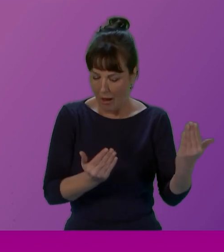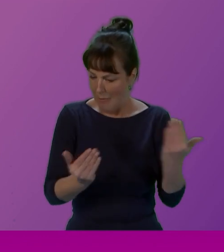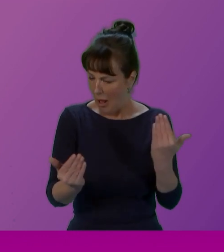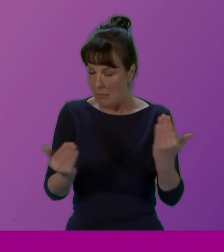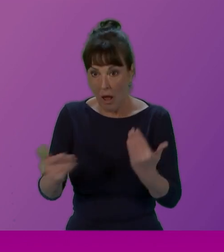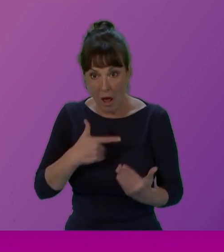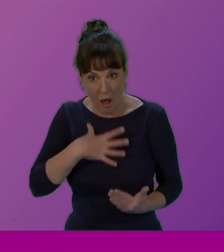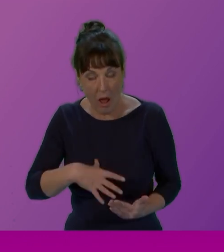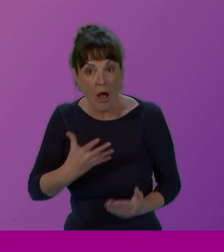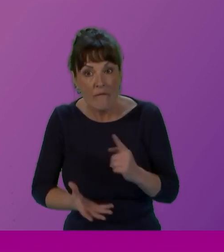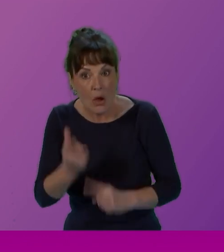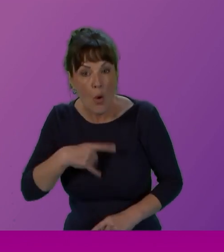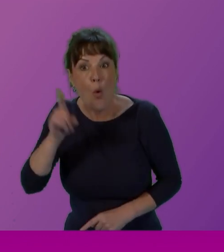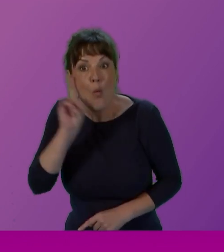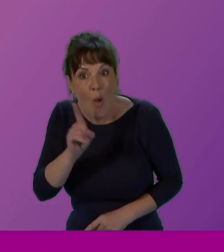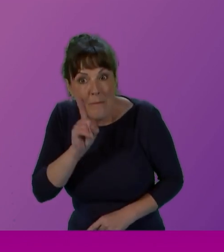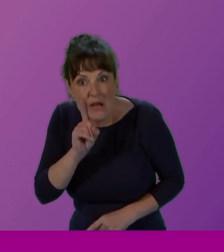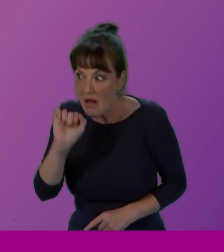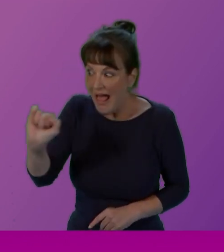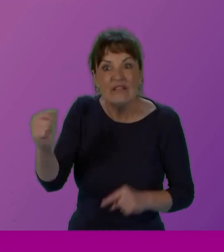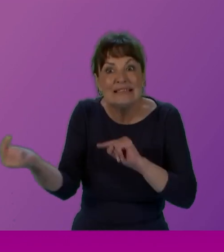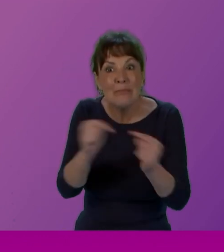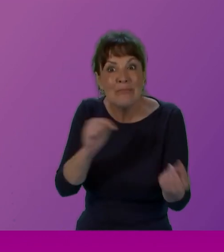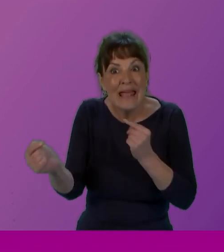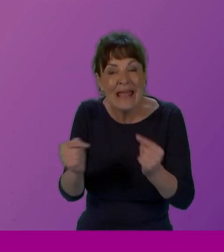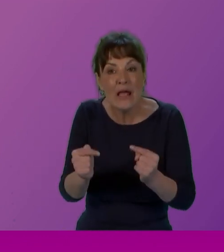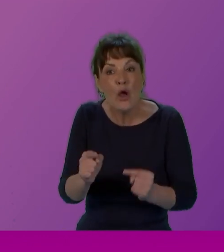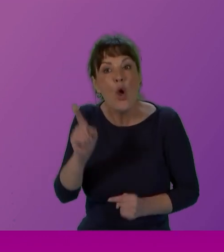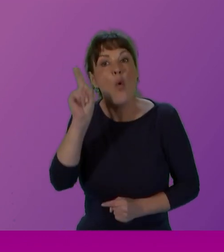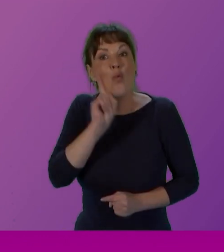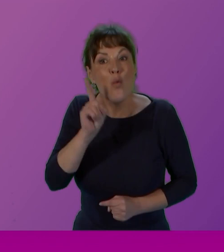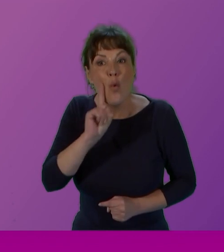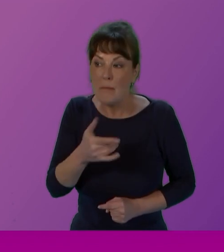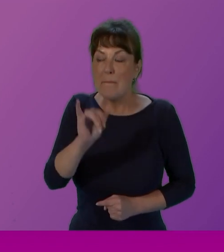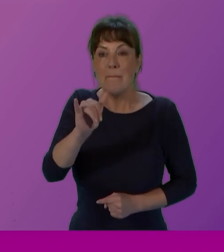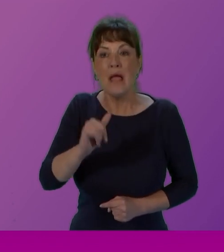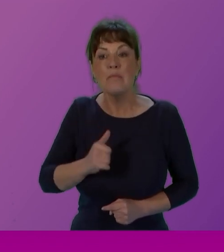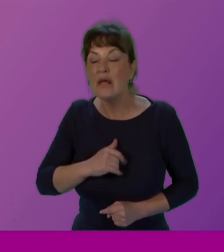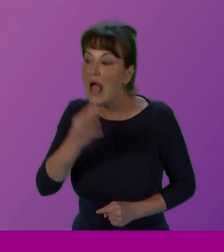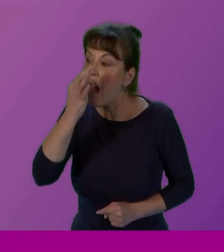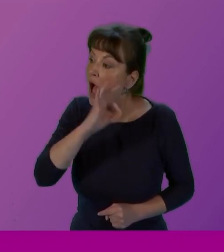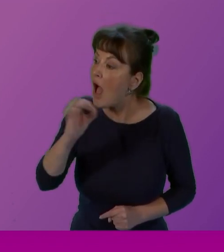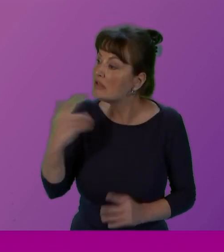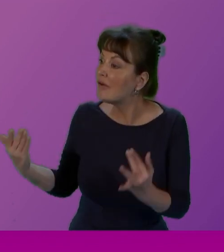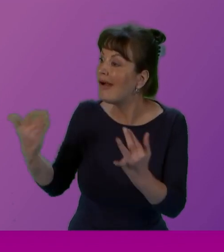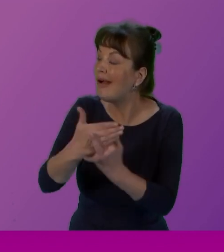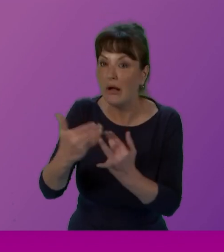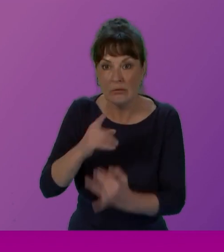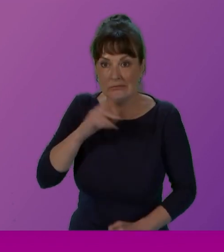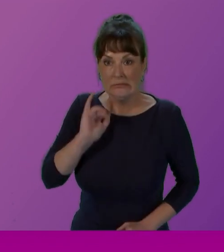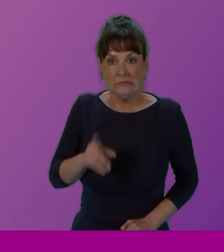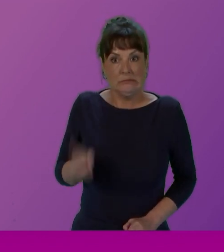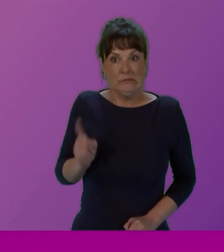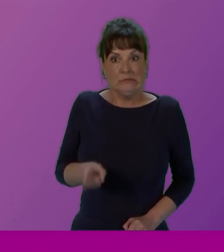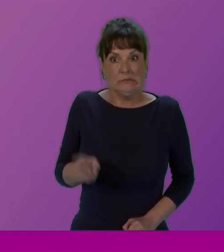than men to make interventions in debate, perhaps to take interventions in debate, and to participate in First Minister's questions.